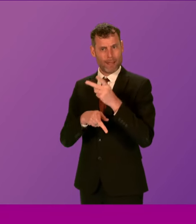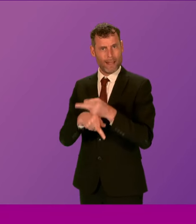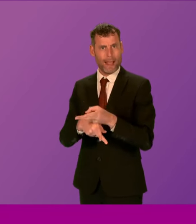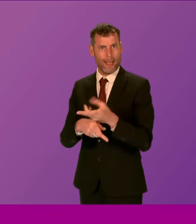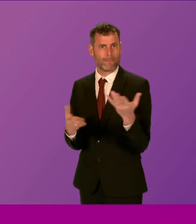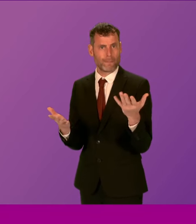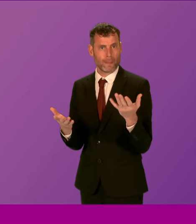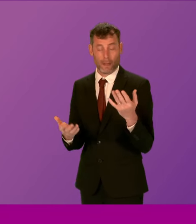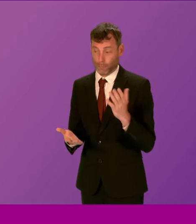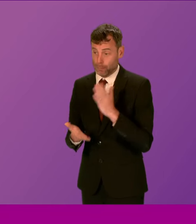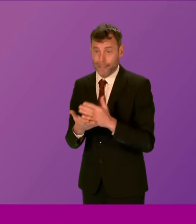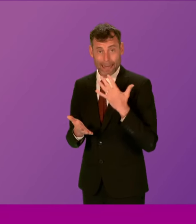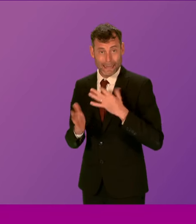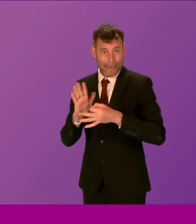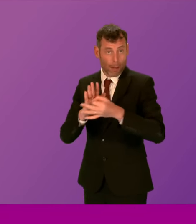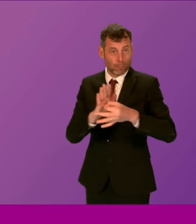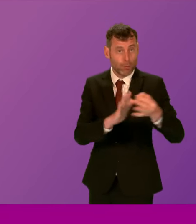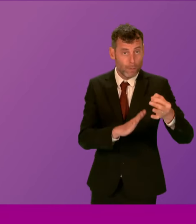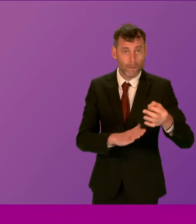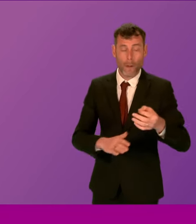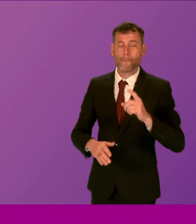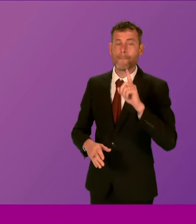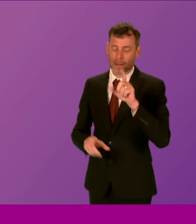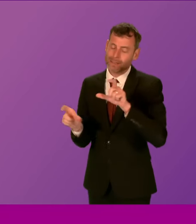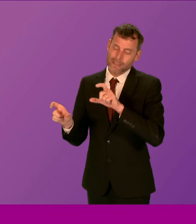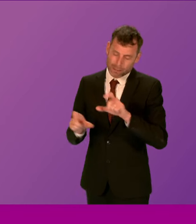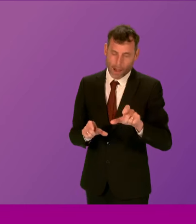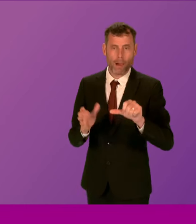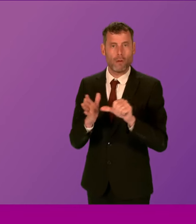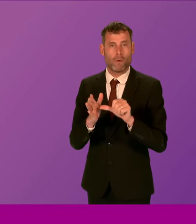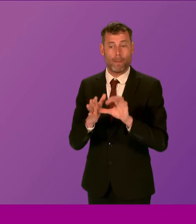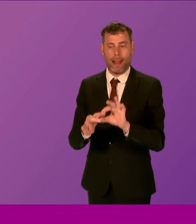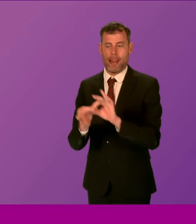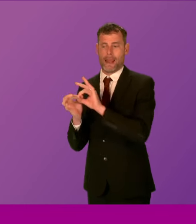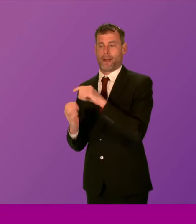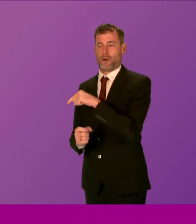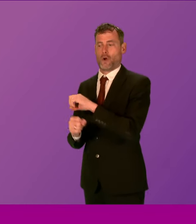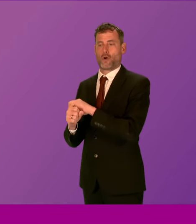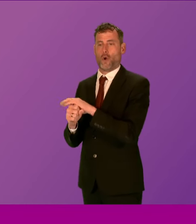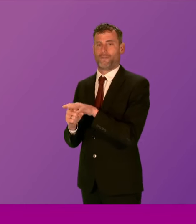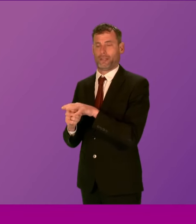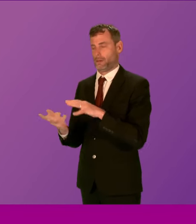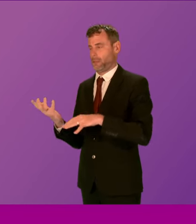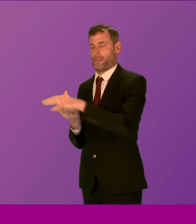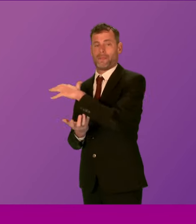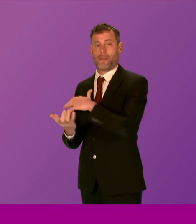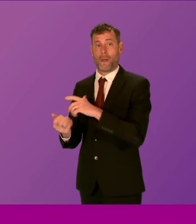that. There's no denying that post pandemic. But we are seeing more and more people on both the 31 day